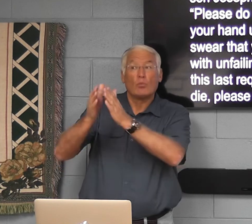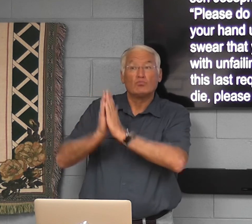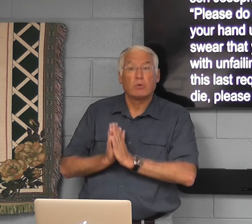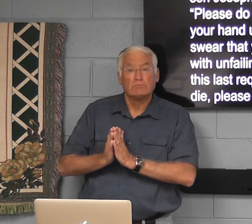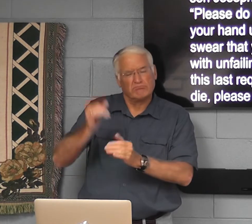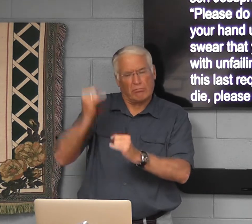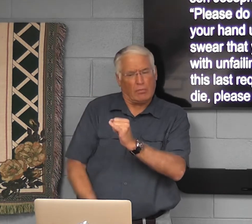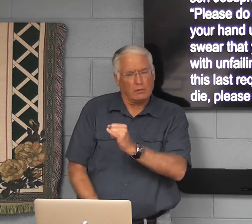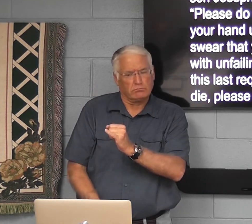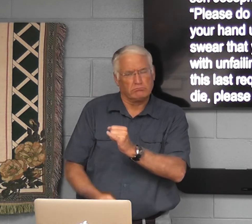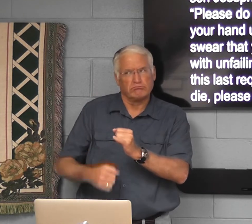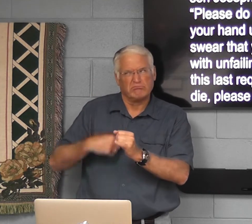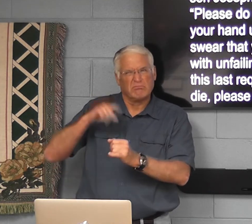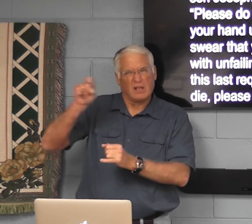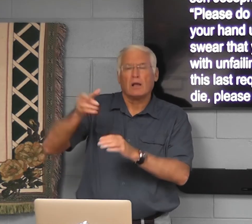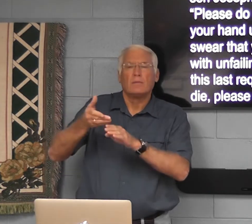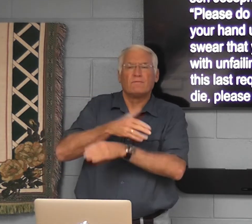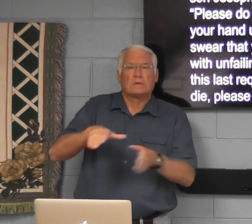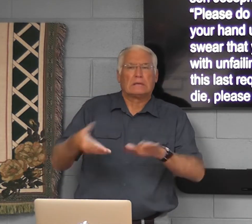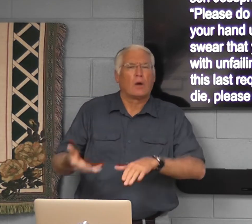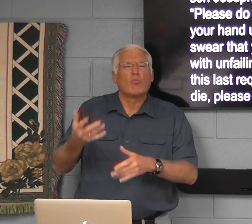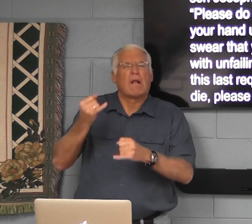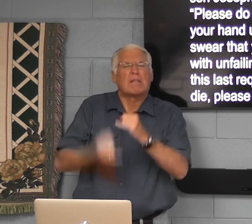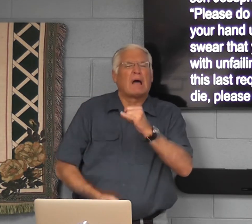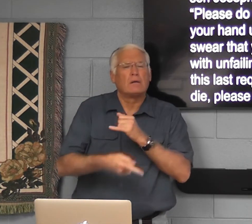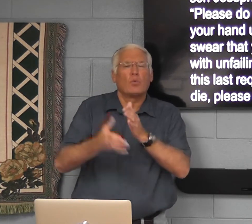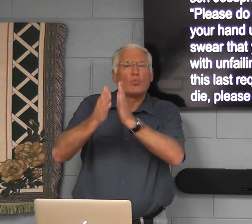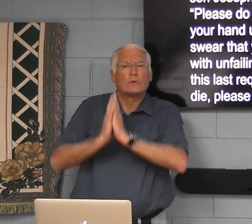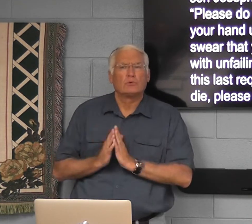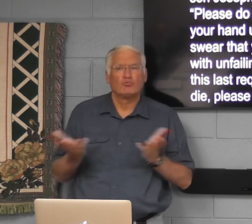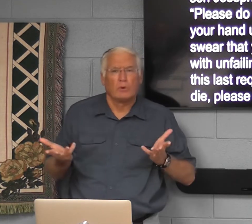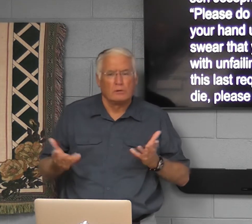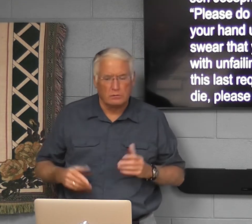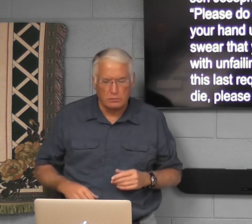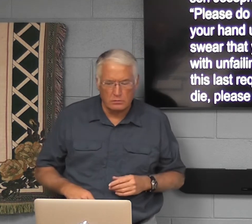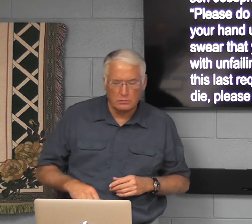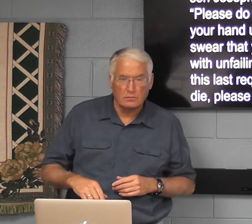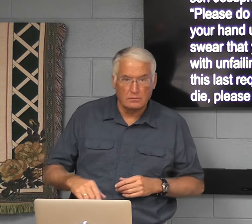That was his last request. By honoring this last request.